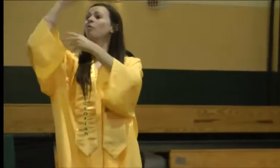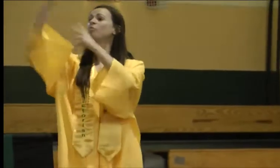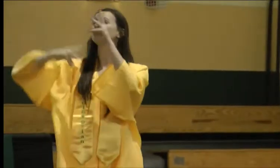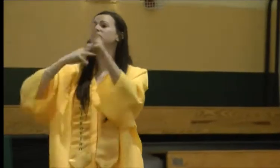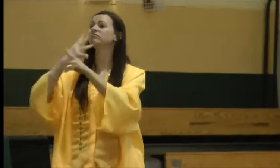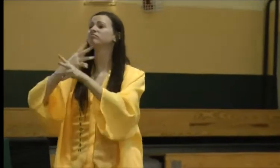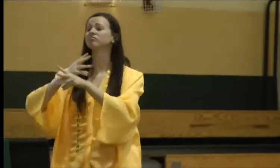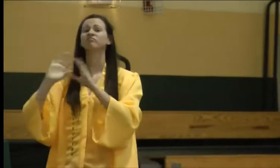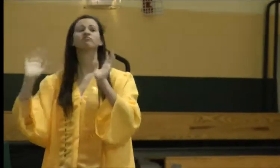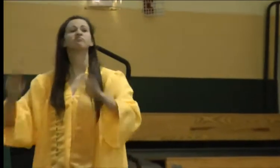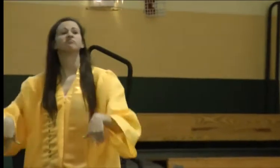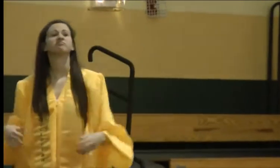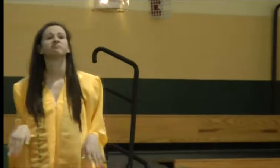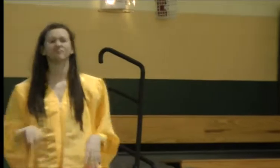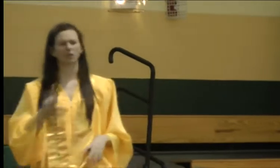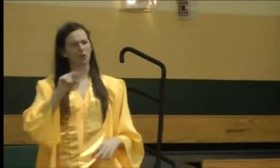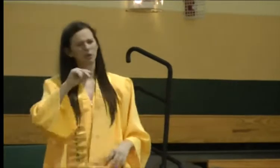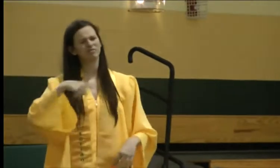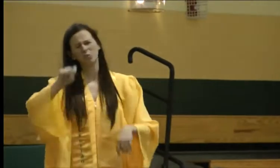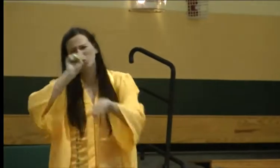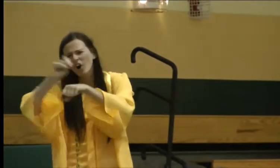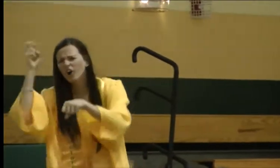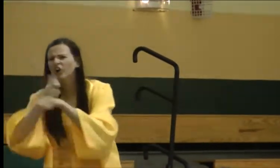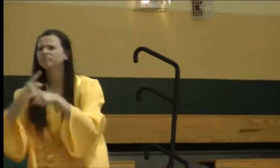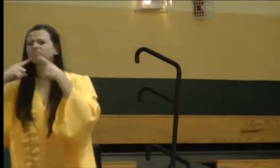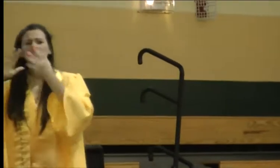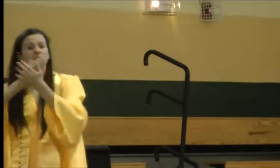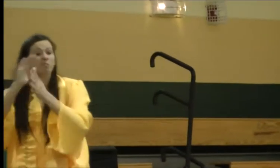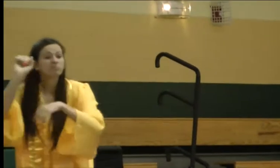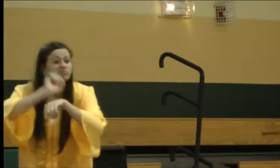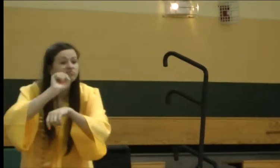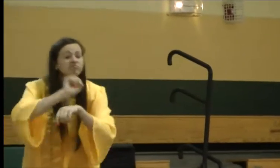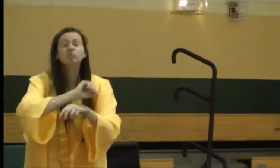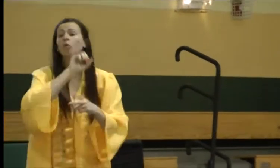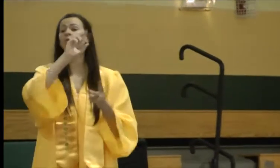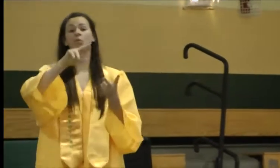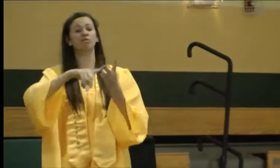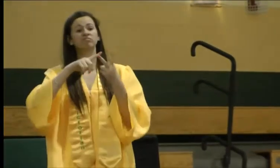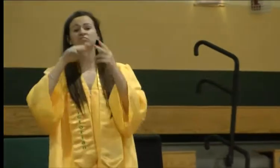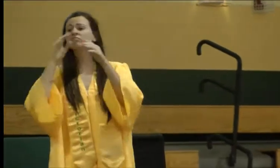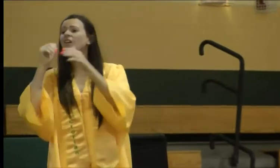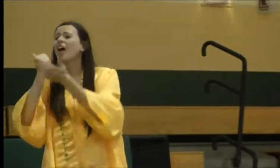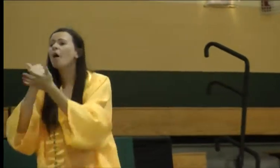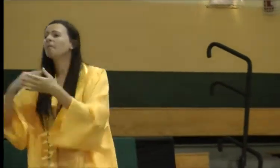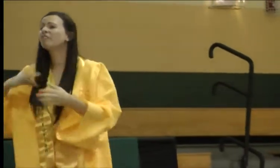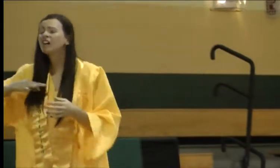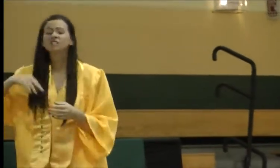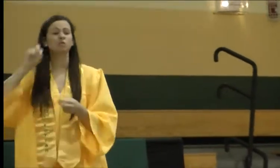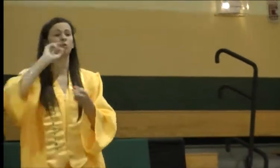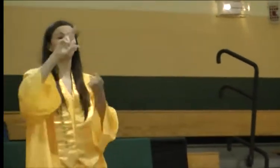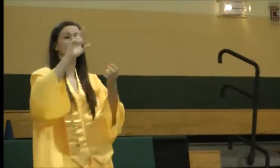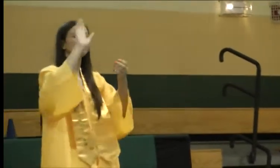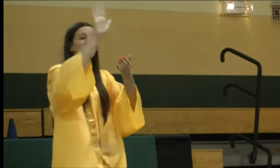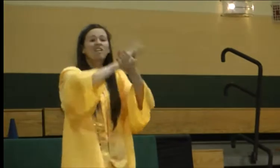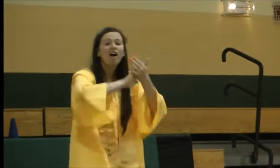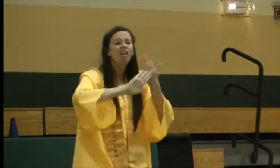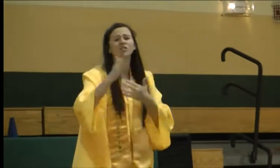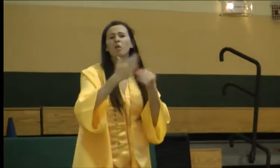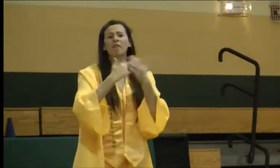to make it. My advice to you as we enter the world, don't take things for granted. Work hard. Do